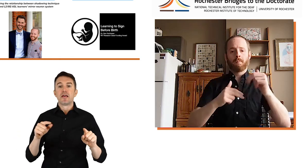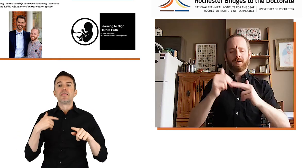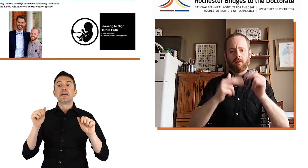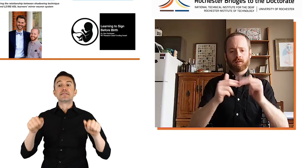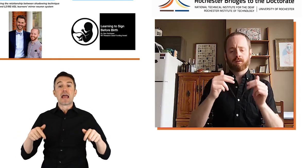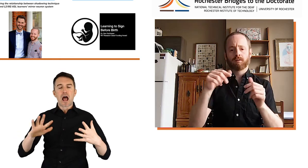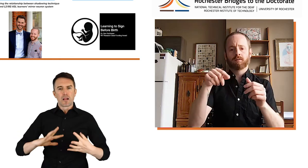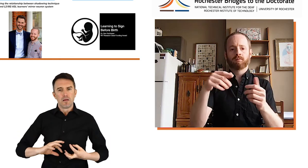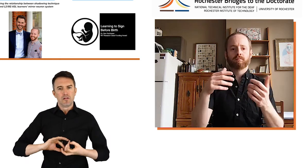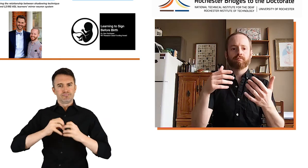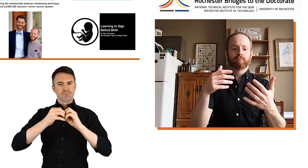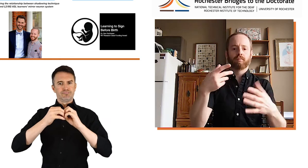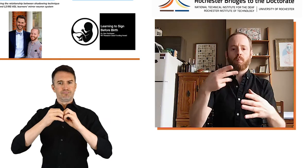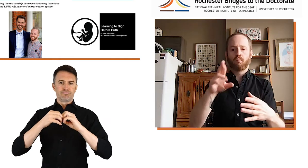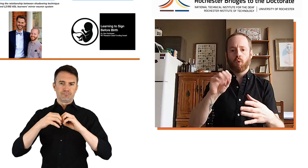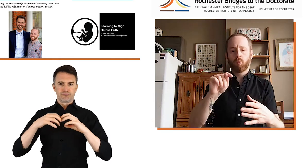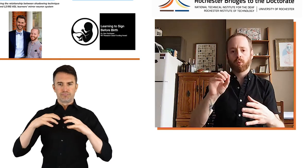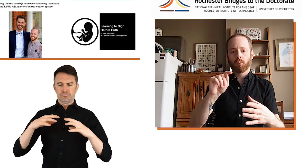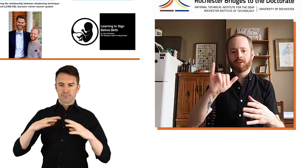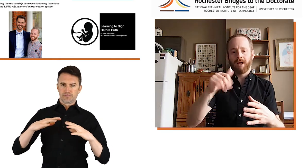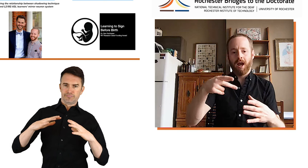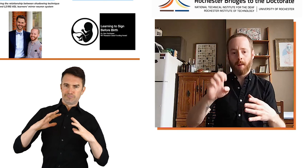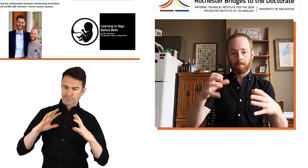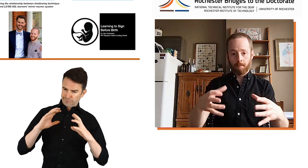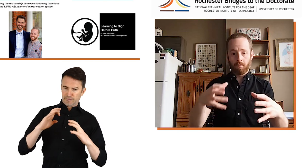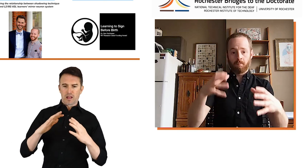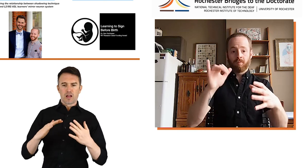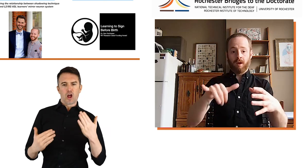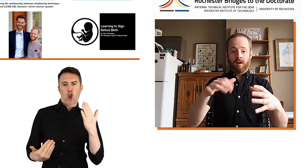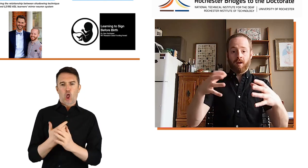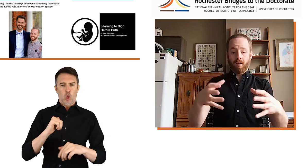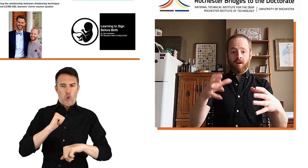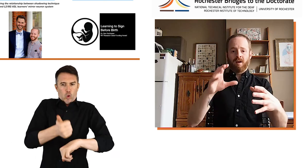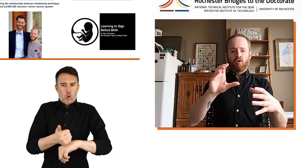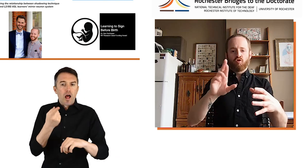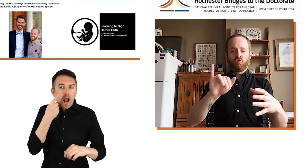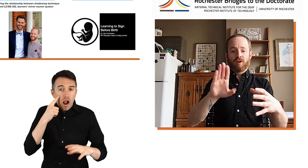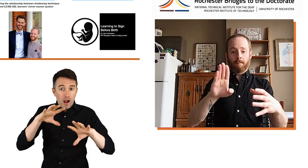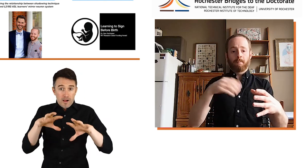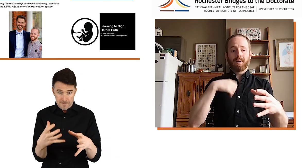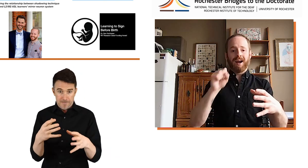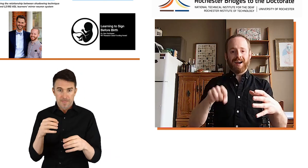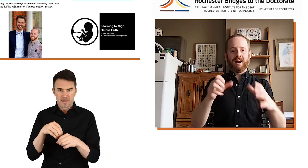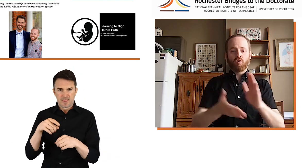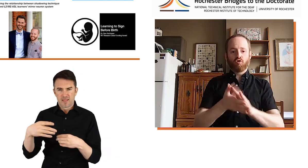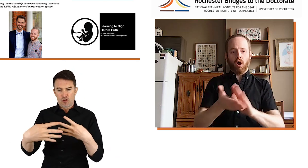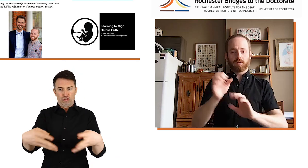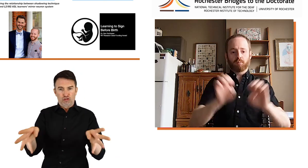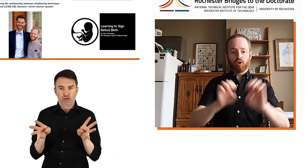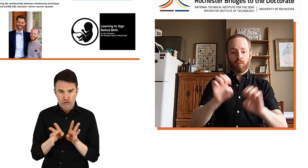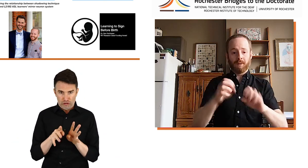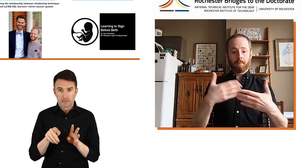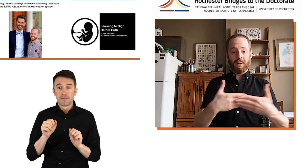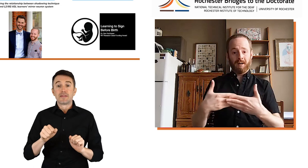And then we can use this information to build a prototype that, like I was talking about in the